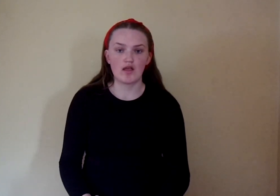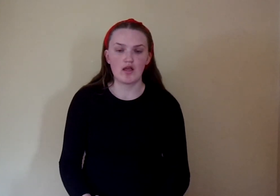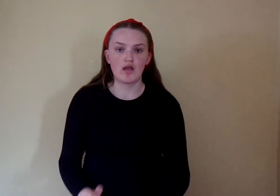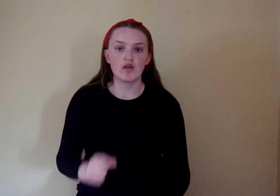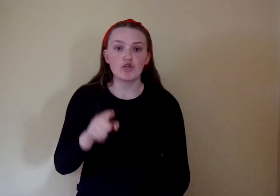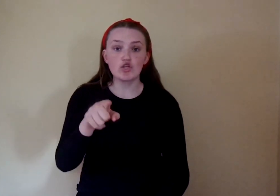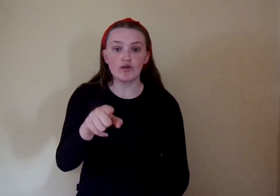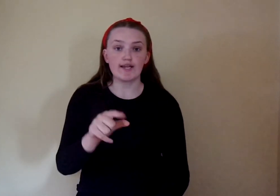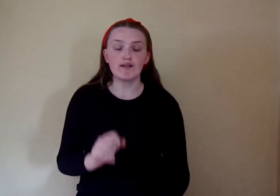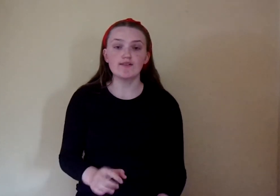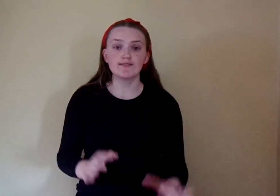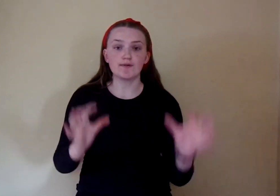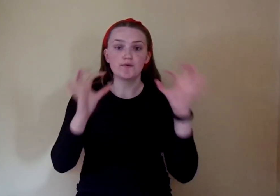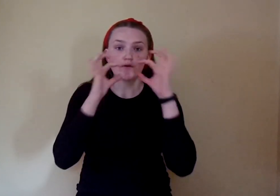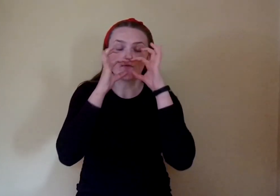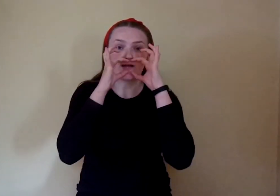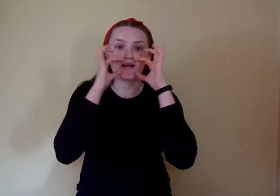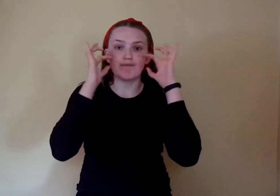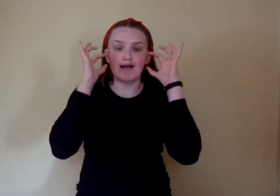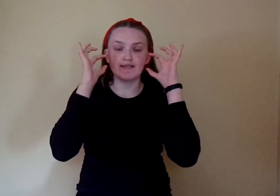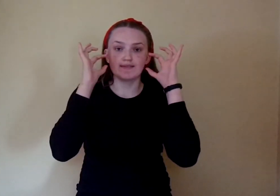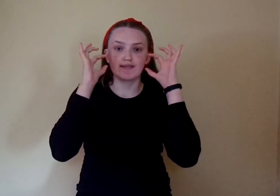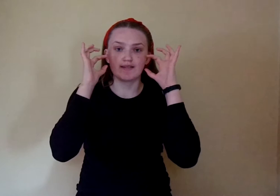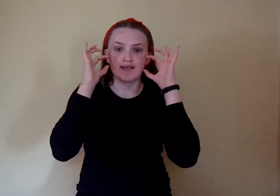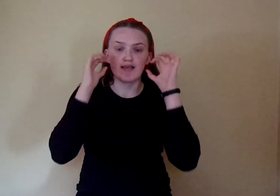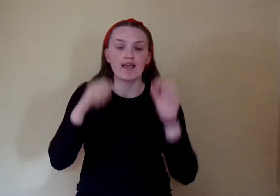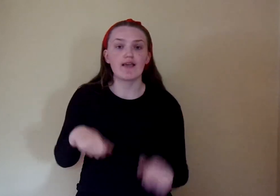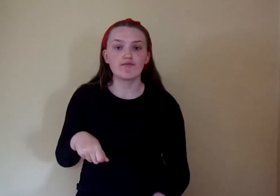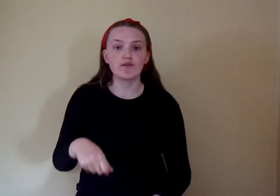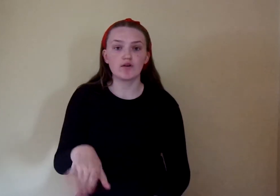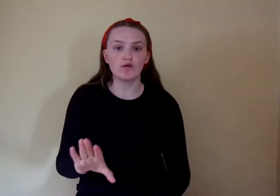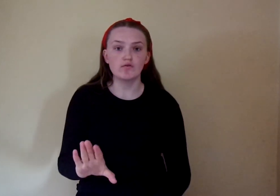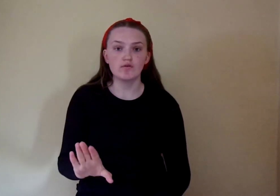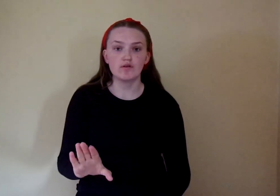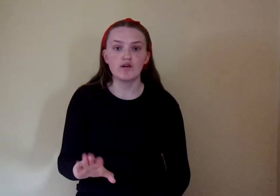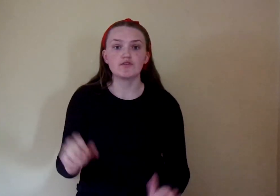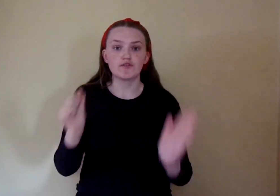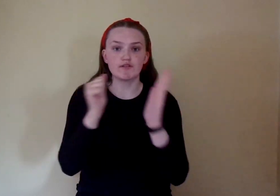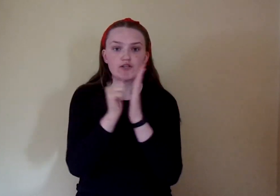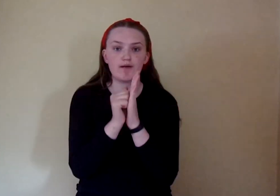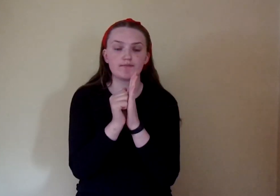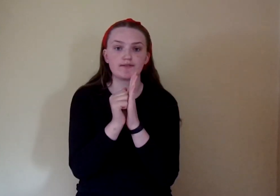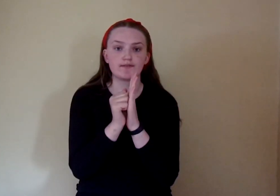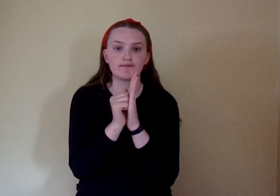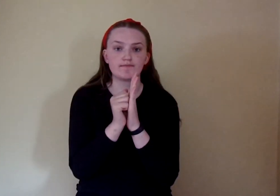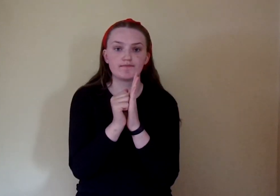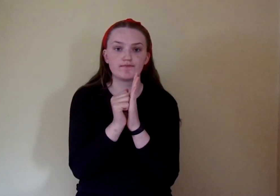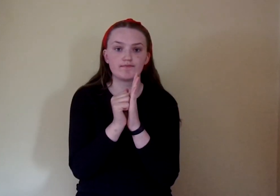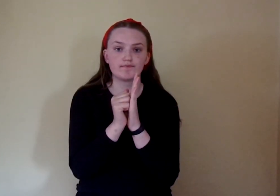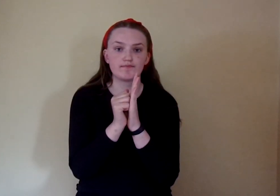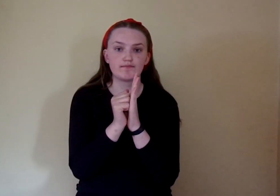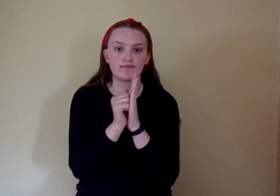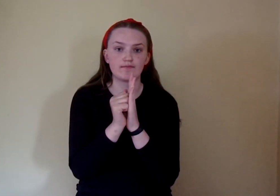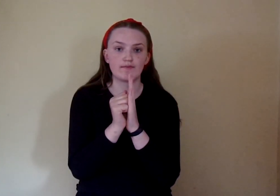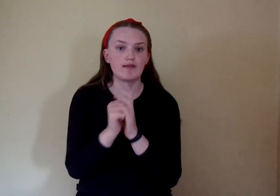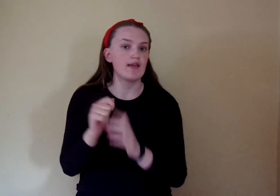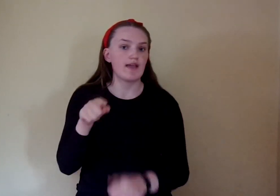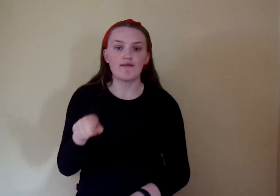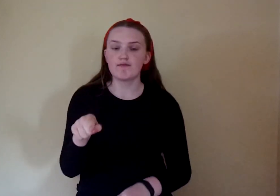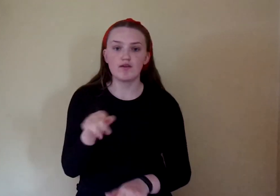You can also wear a mask if you go to the shops. If you